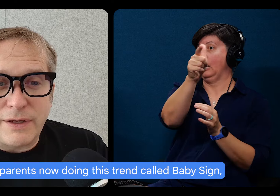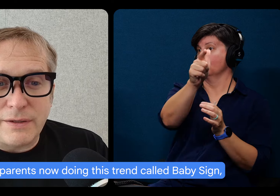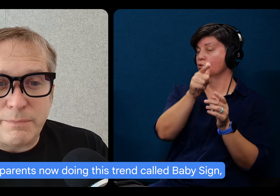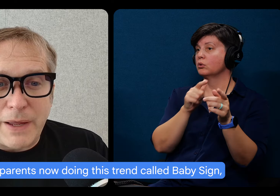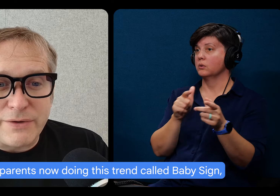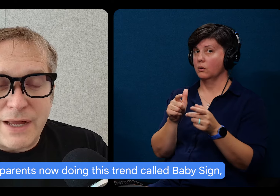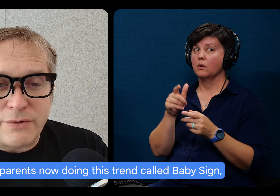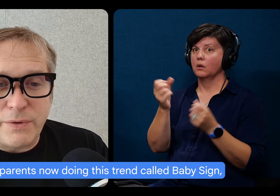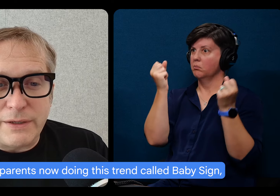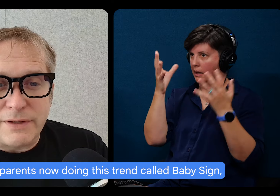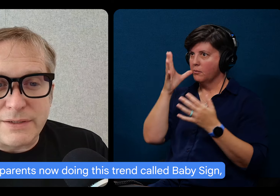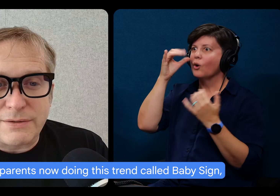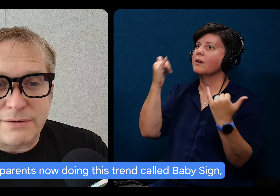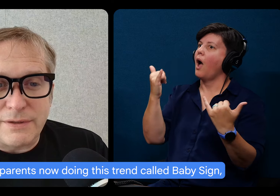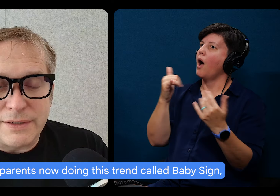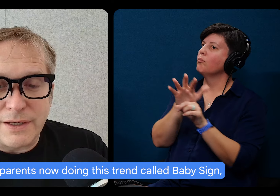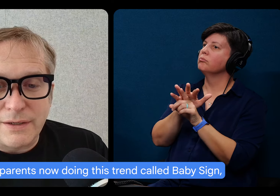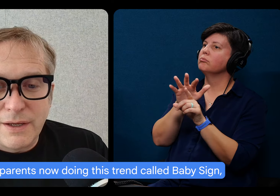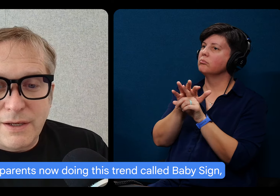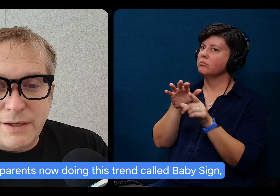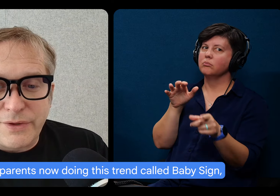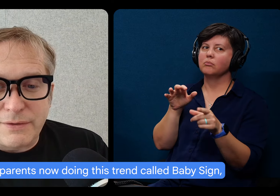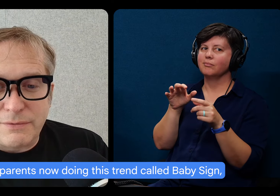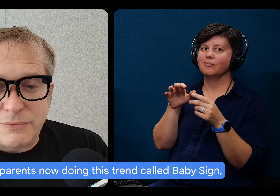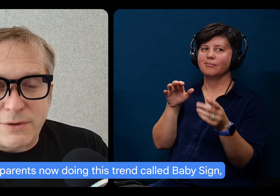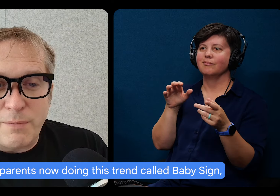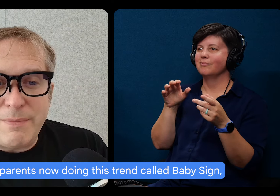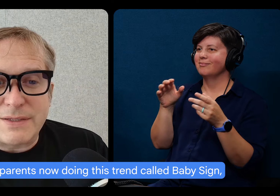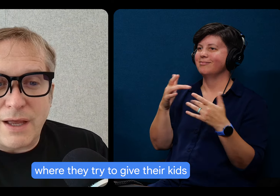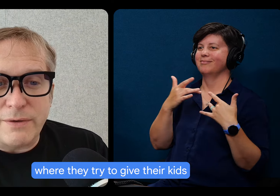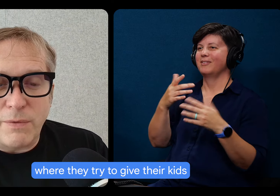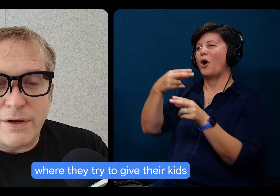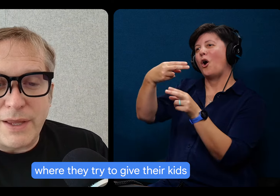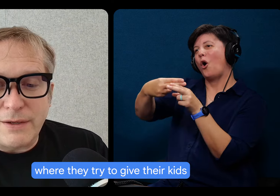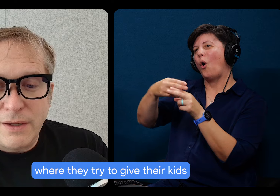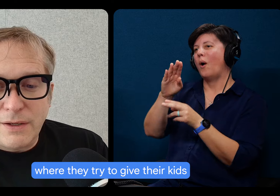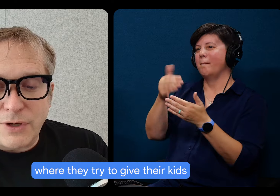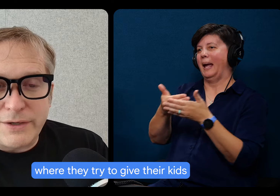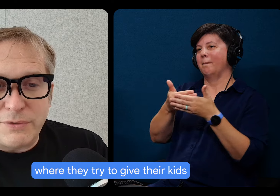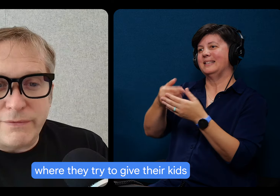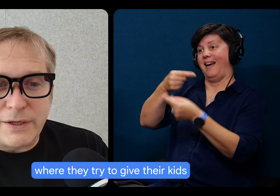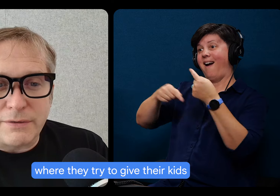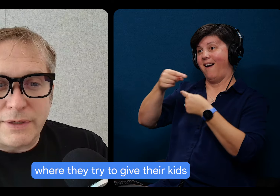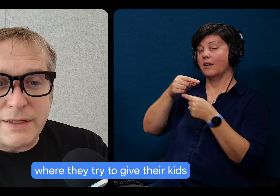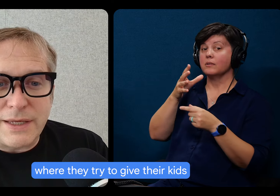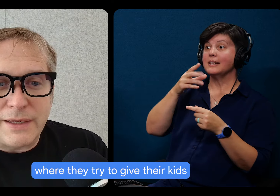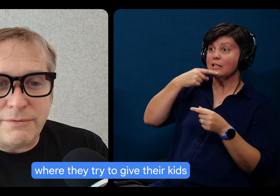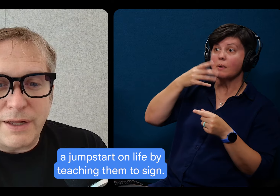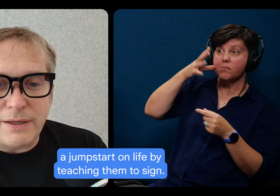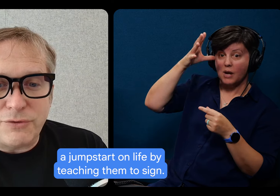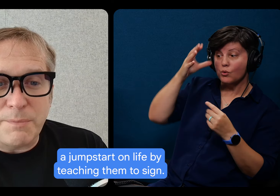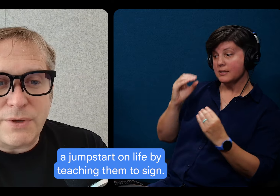of parents now doing this trend called baby sign where they try to give their kids